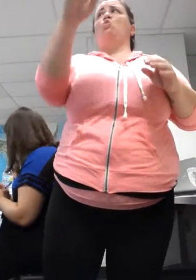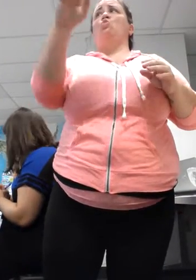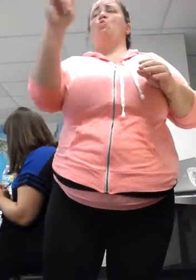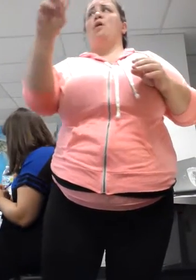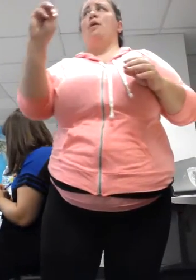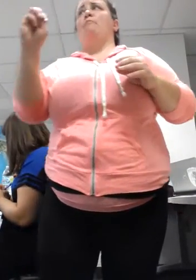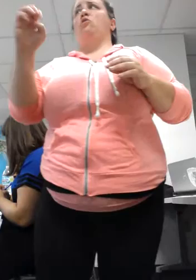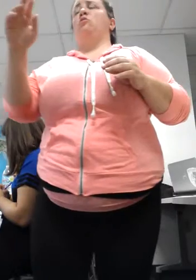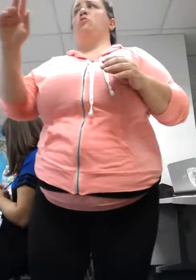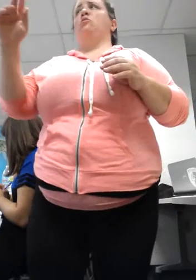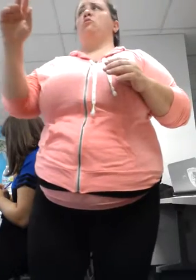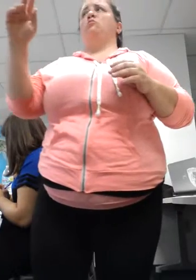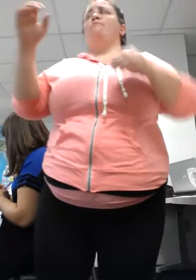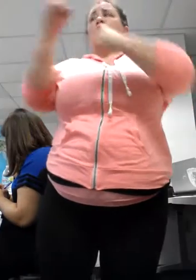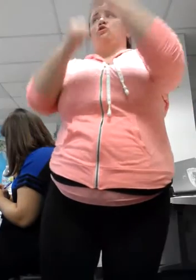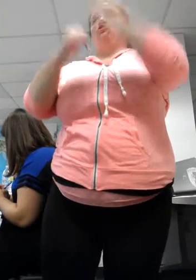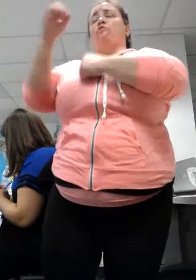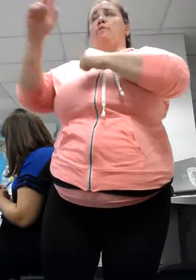structure of the target language?